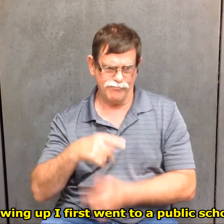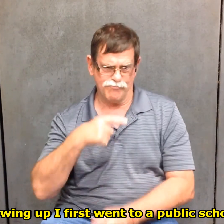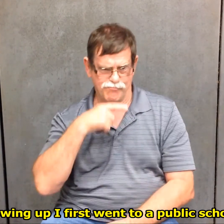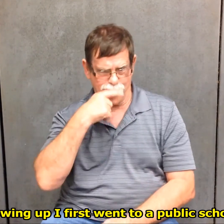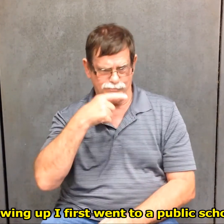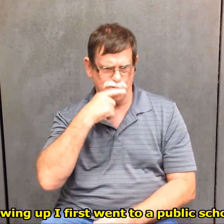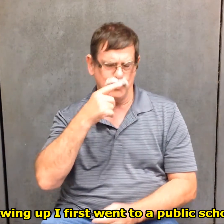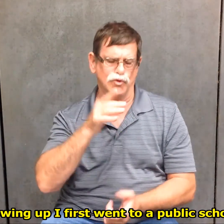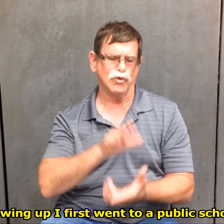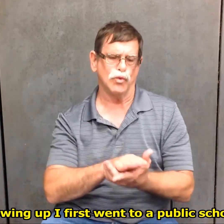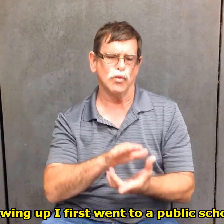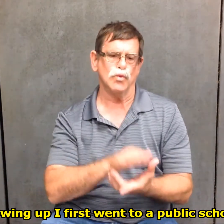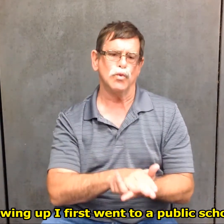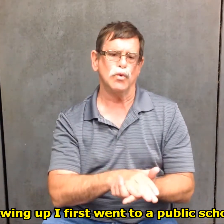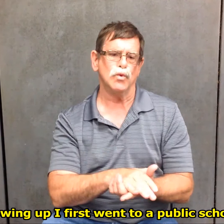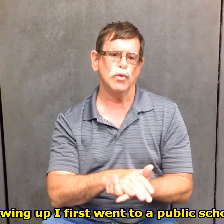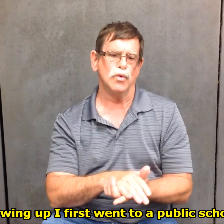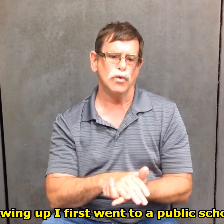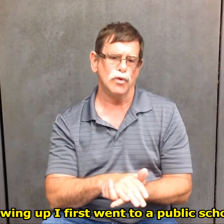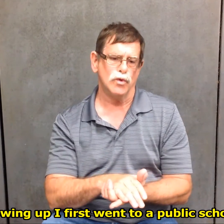Growing up, I first went to a public school.